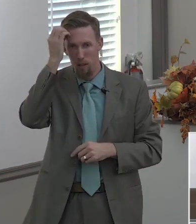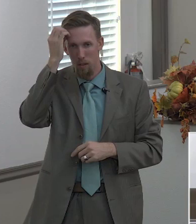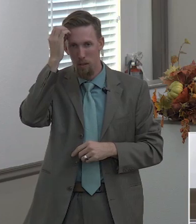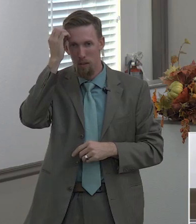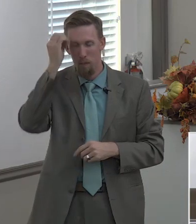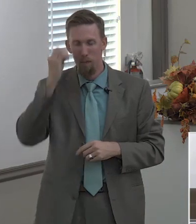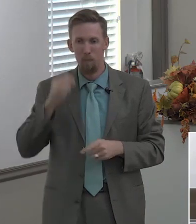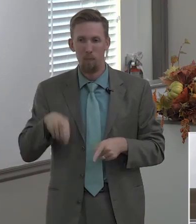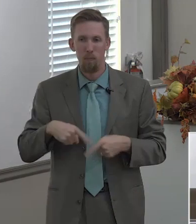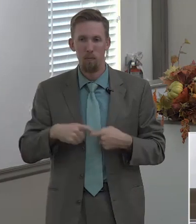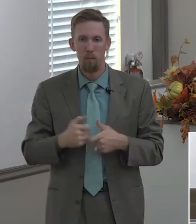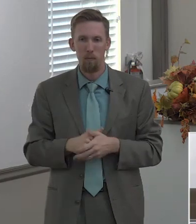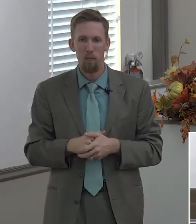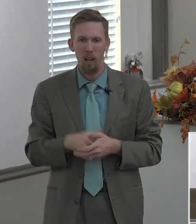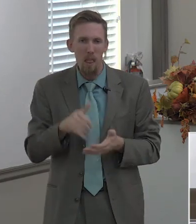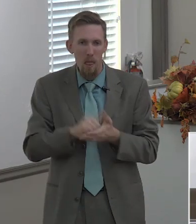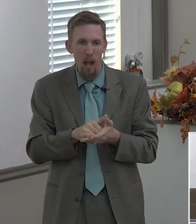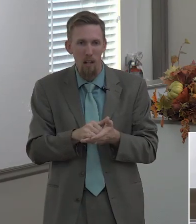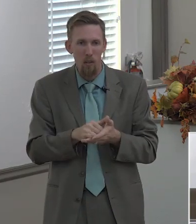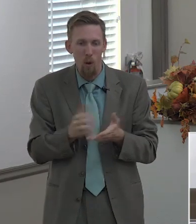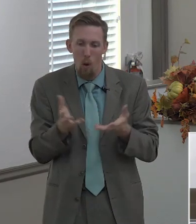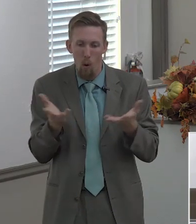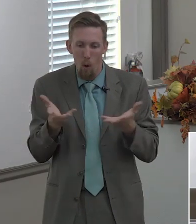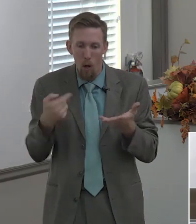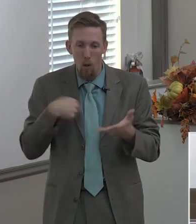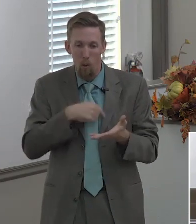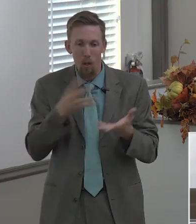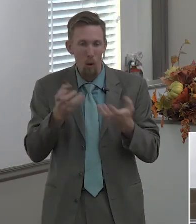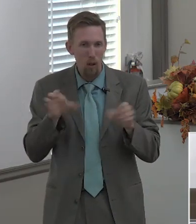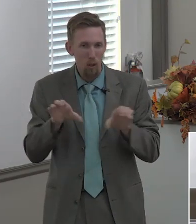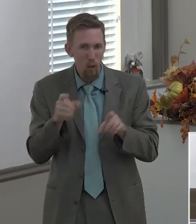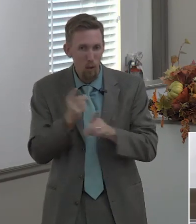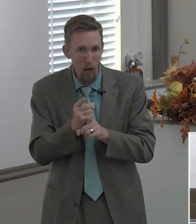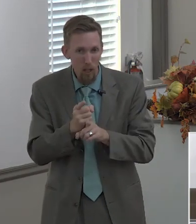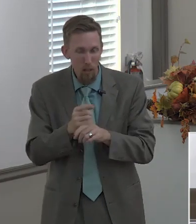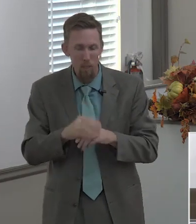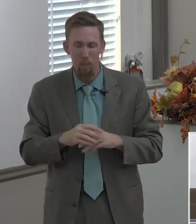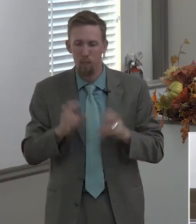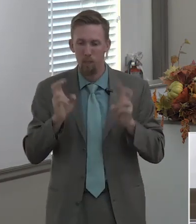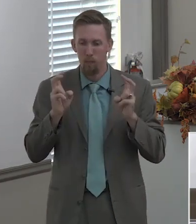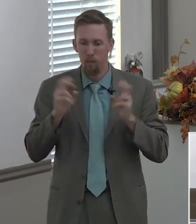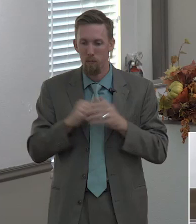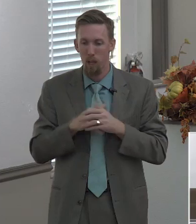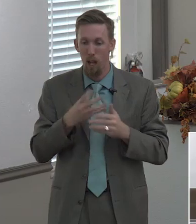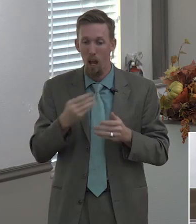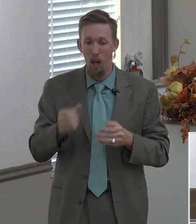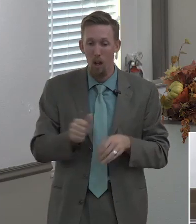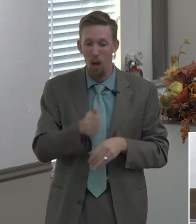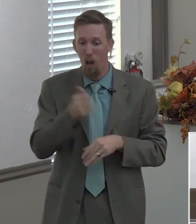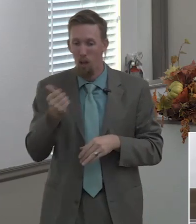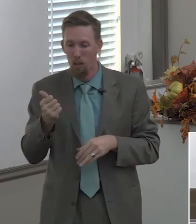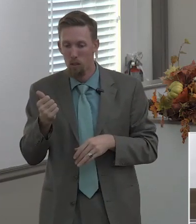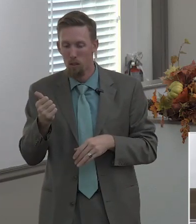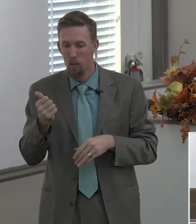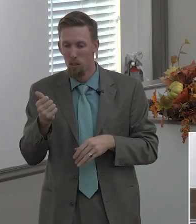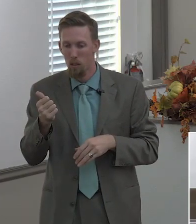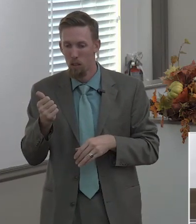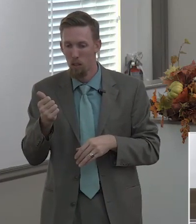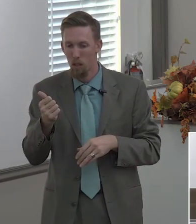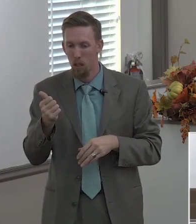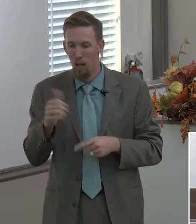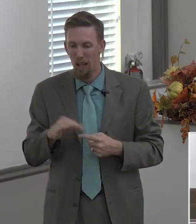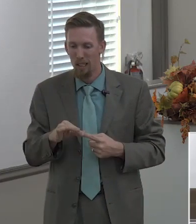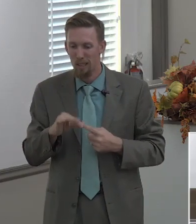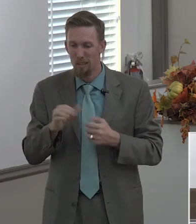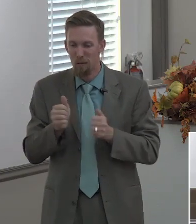isn't that what we want to do we want to make a difference don't we and others save with fear